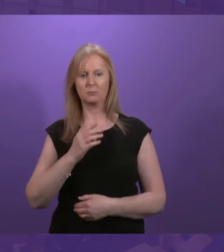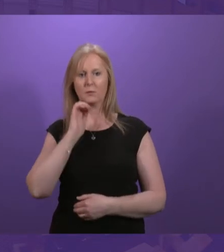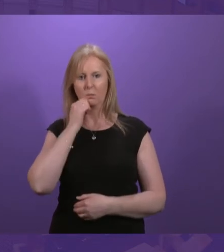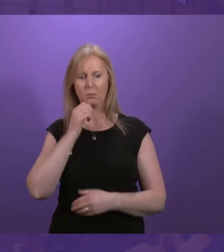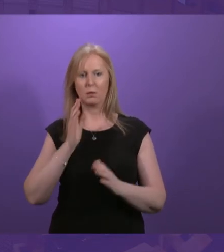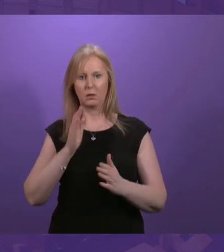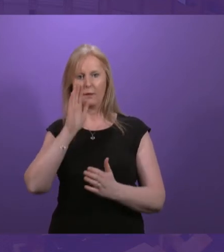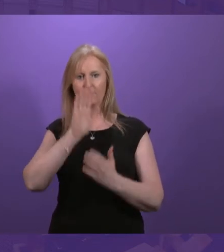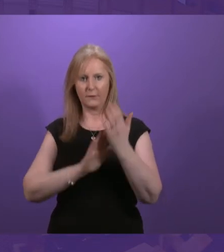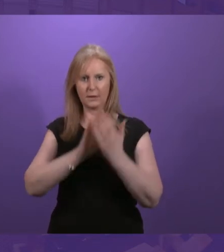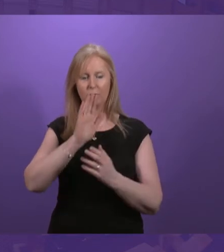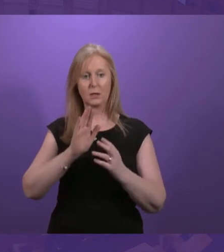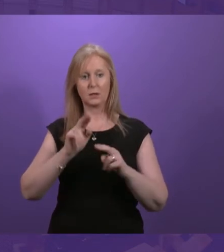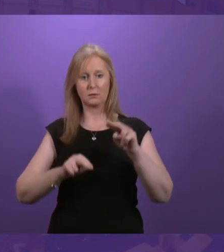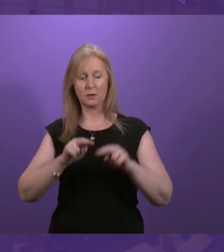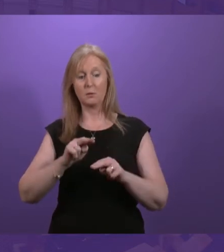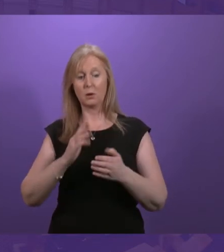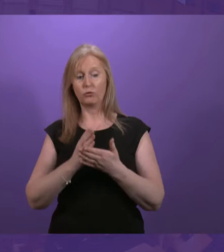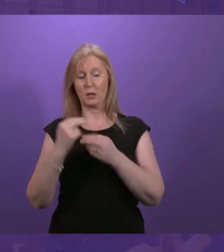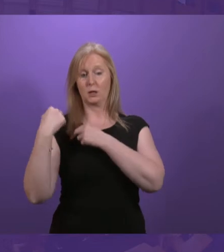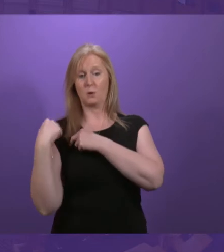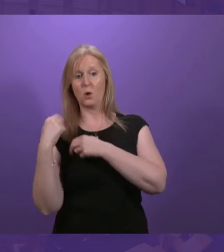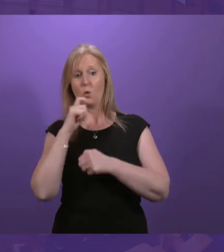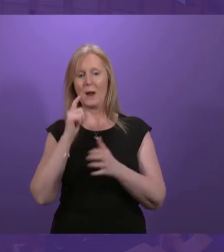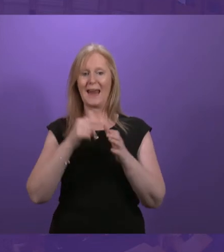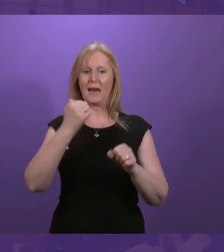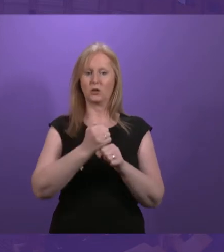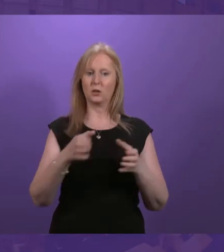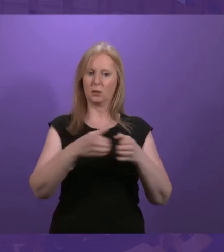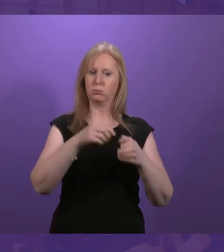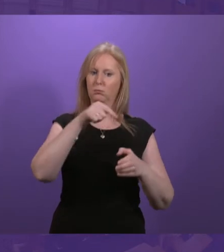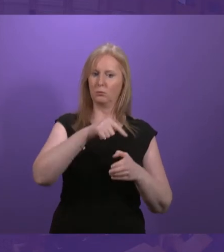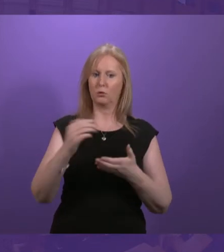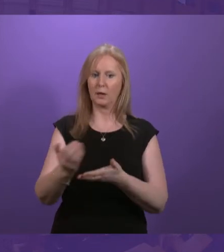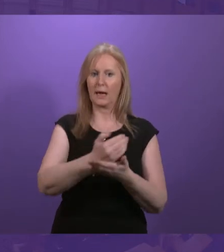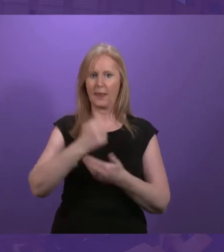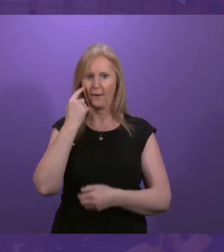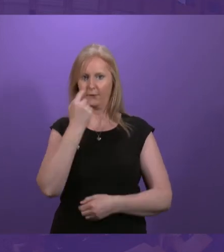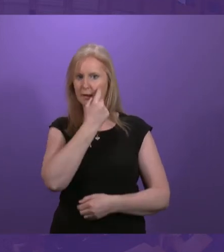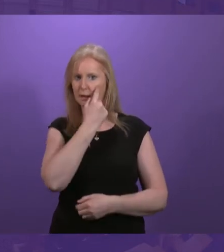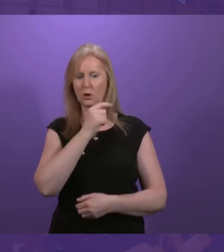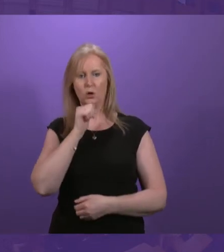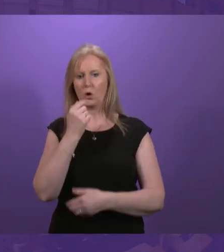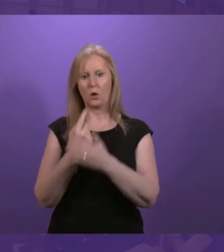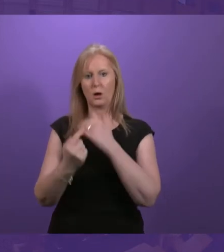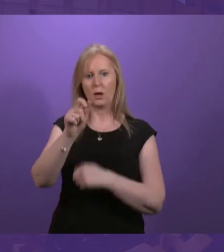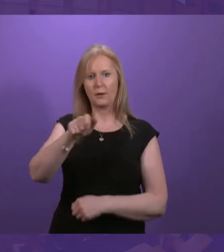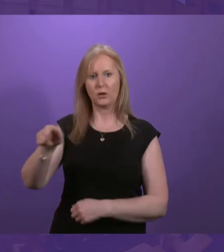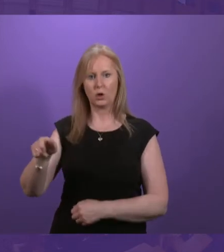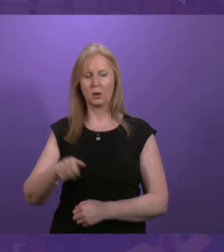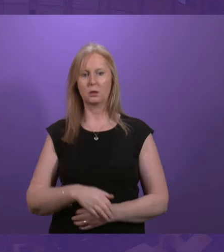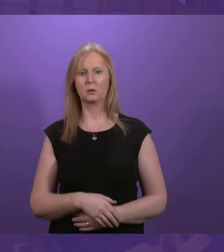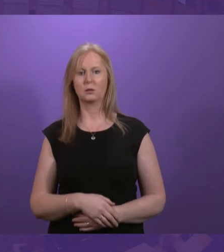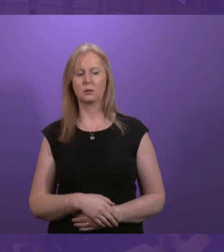responsibility of the agency to gather that evidence and not on the individual. But, as I said in my response to Mark Griffin, the